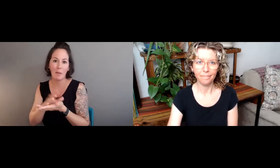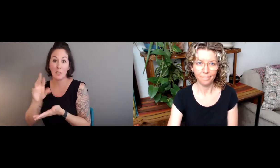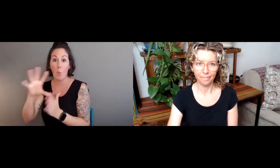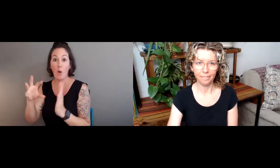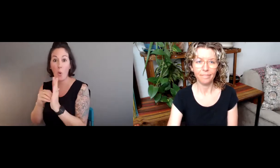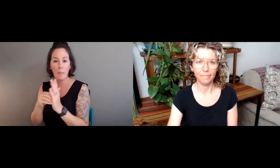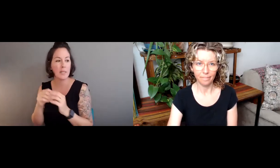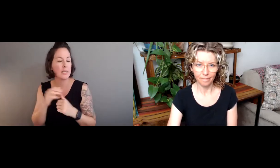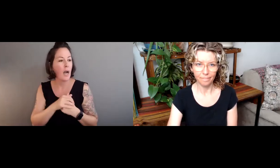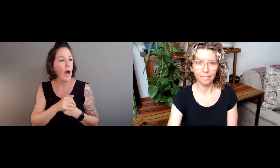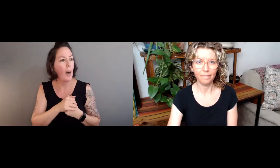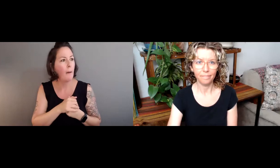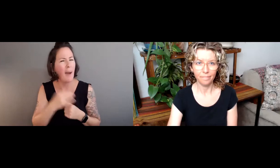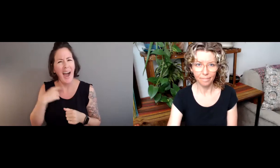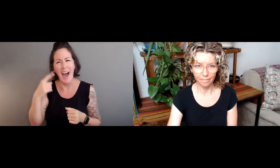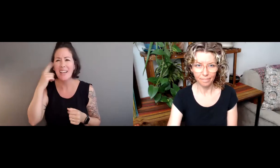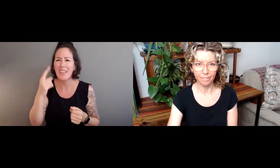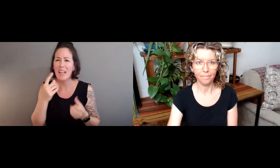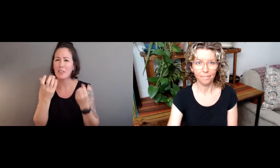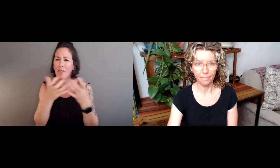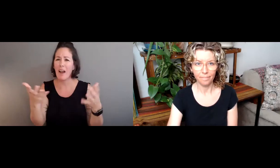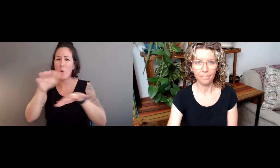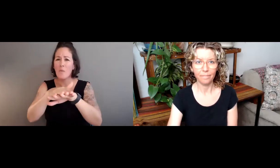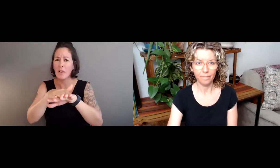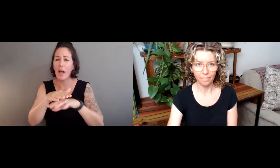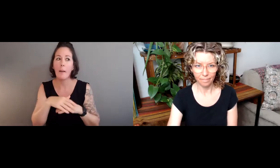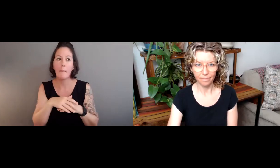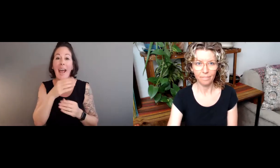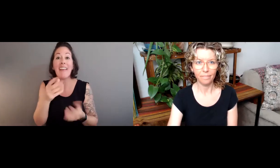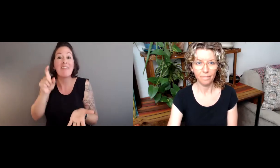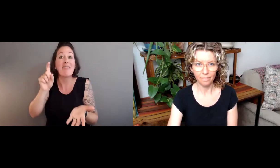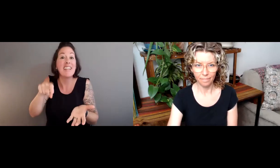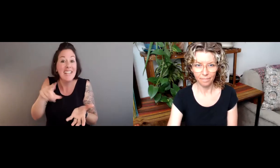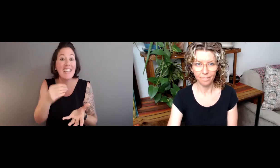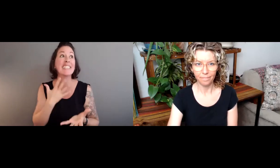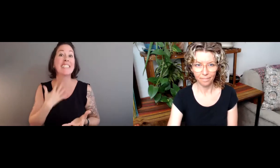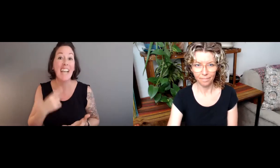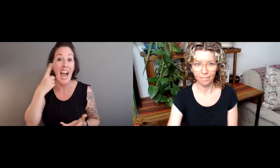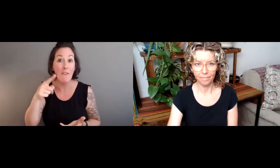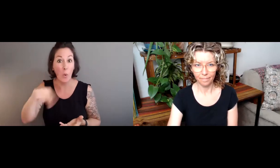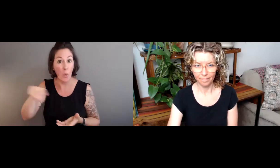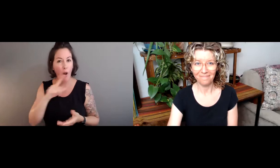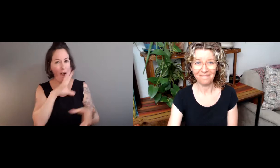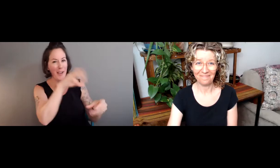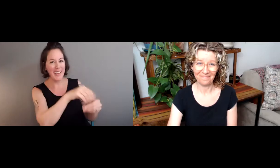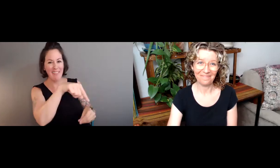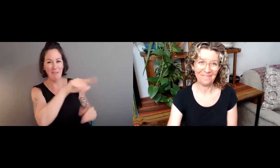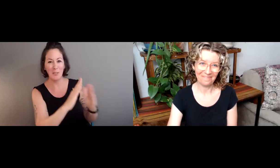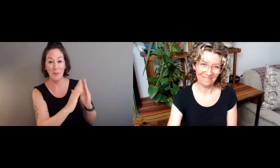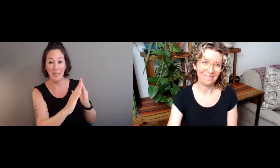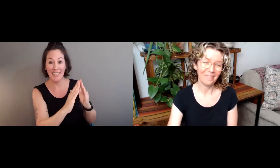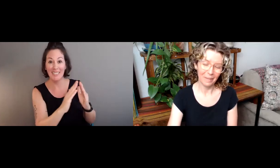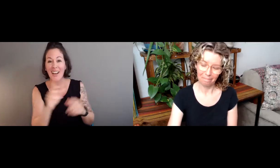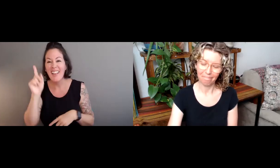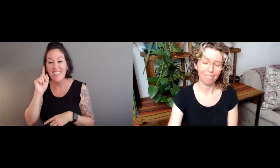that directly impact language documentation and the building of a corpus. Again, there's a lot of overlap.